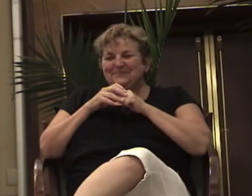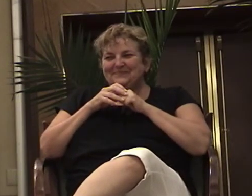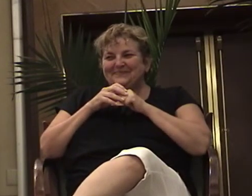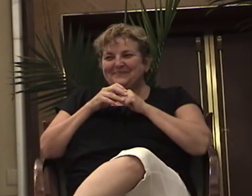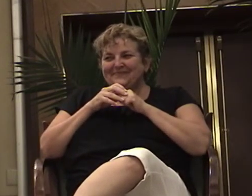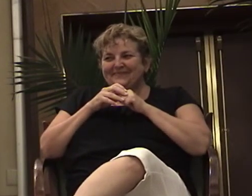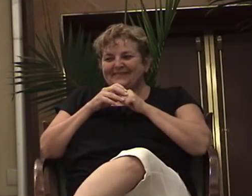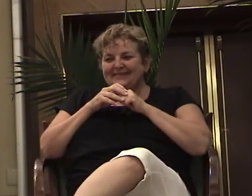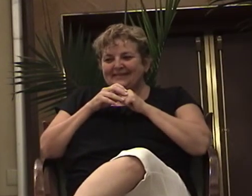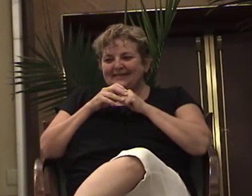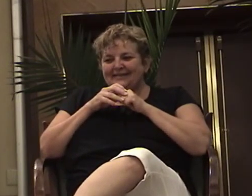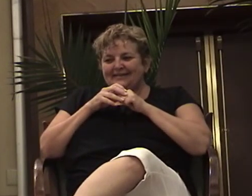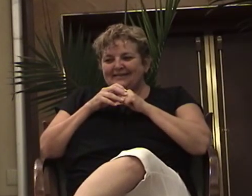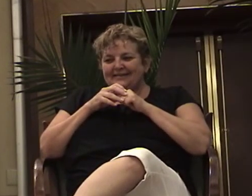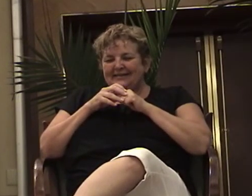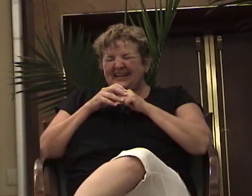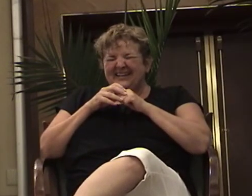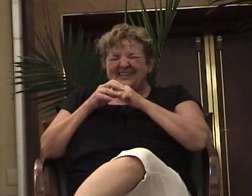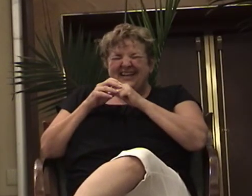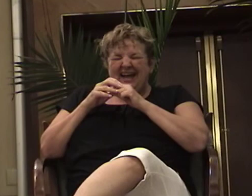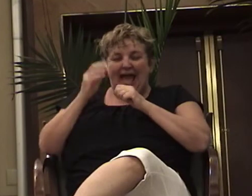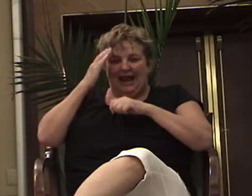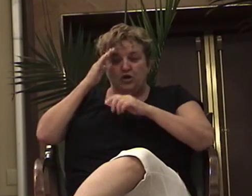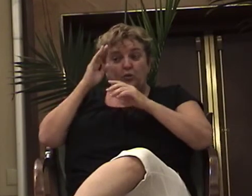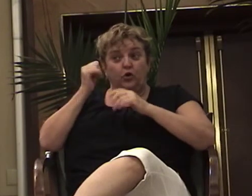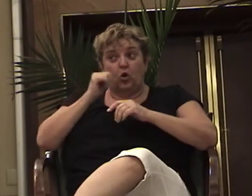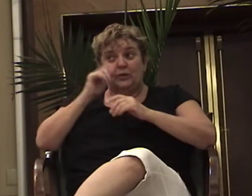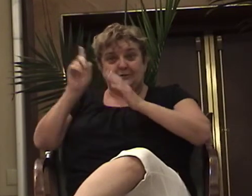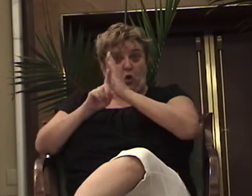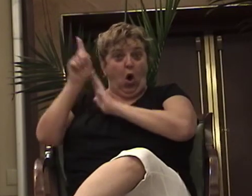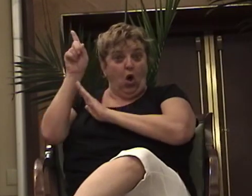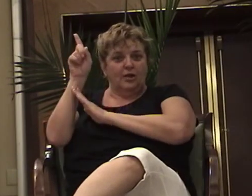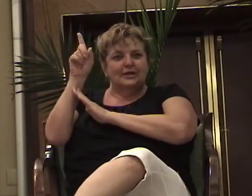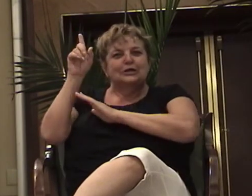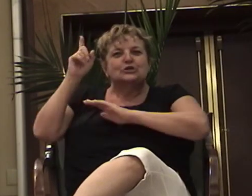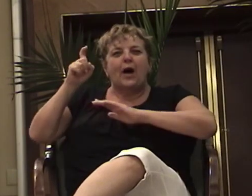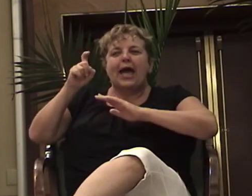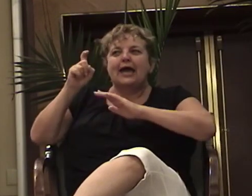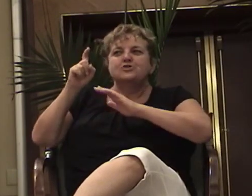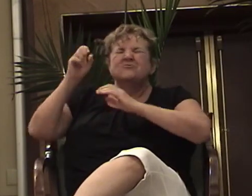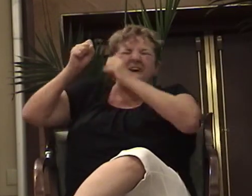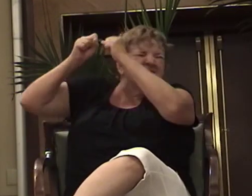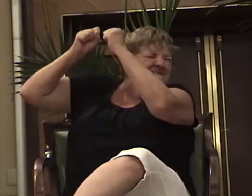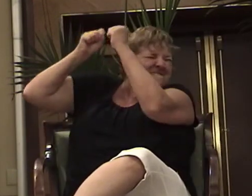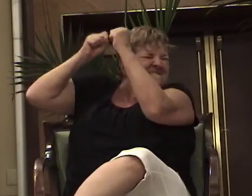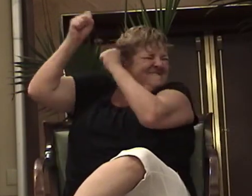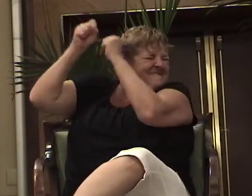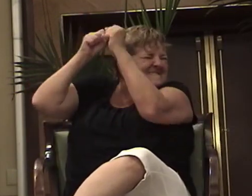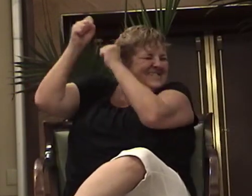And I knew she was tall, so I knew I had to reach up. And I watched my brother get in fights. So people put one foot back.